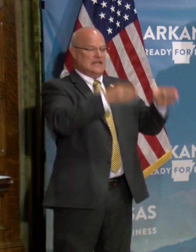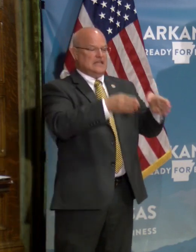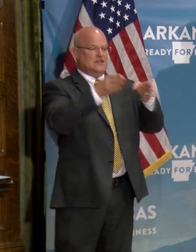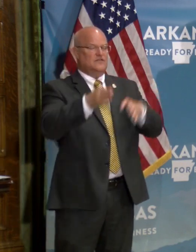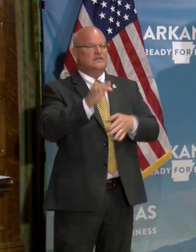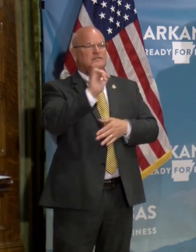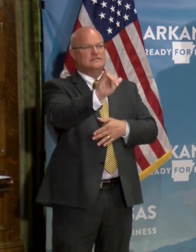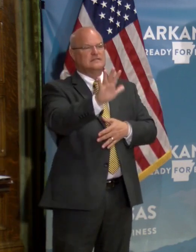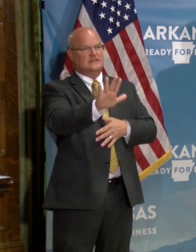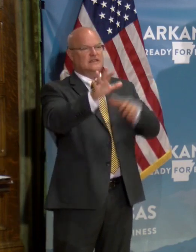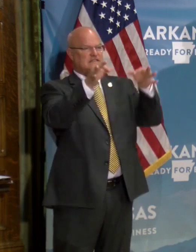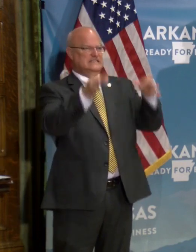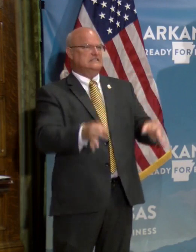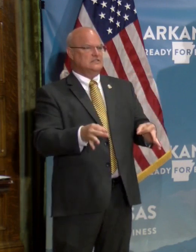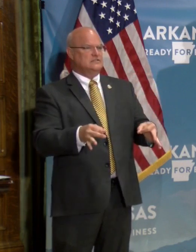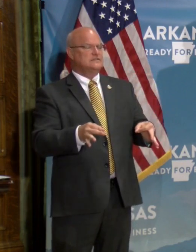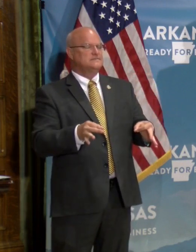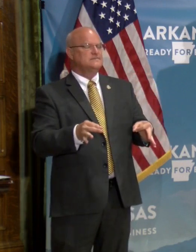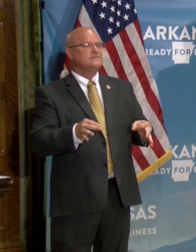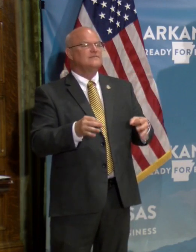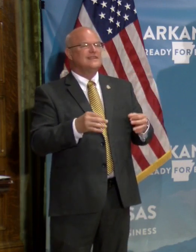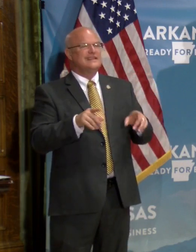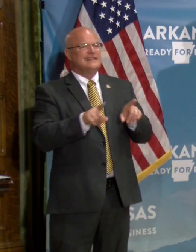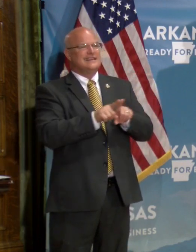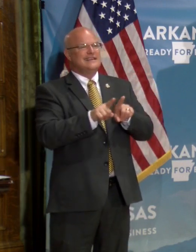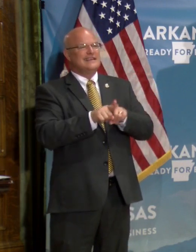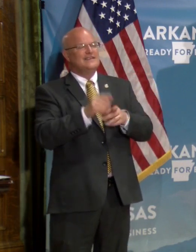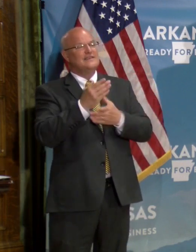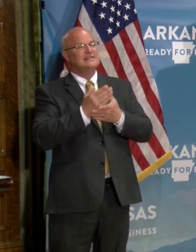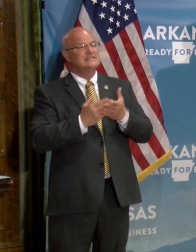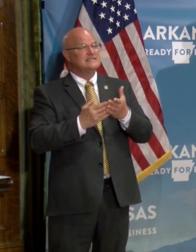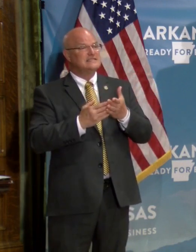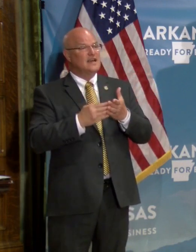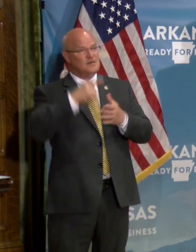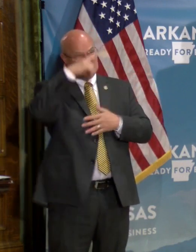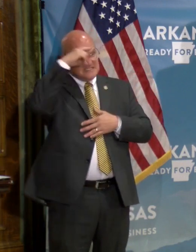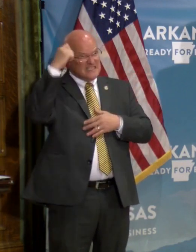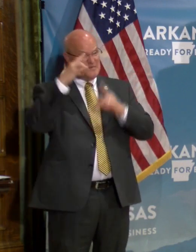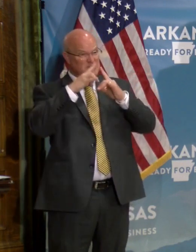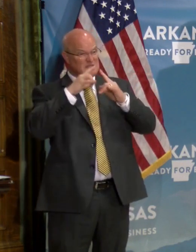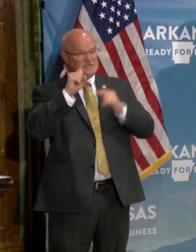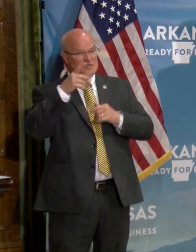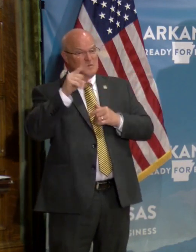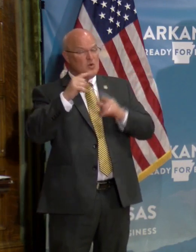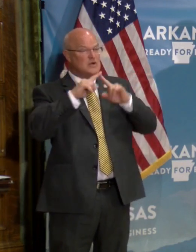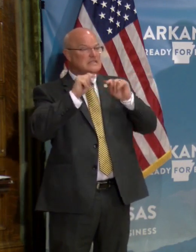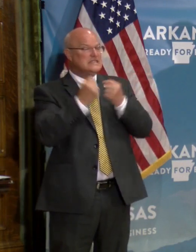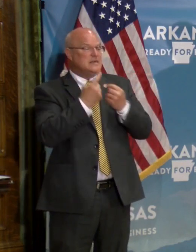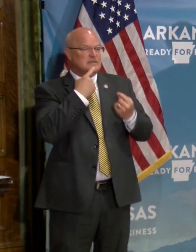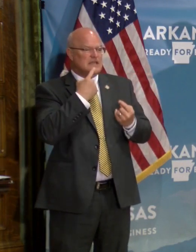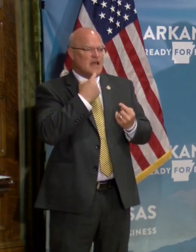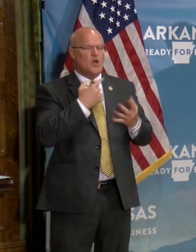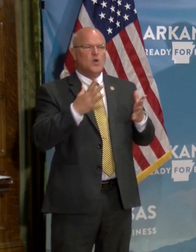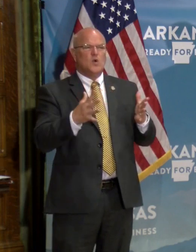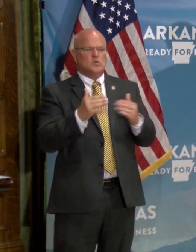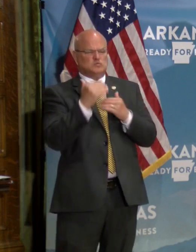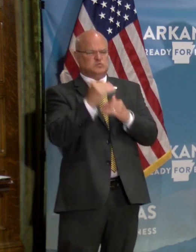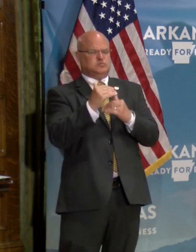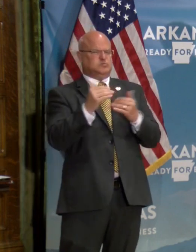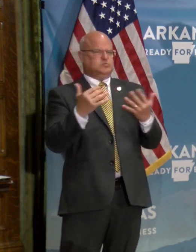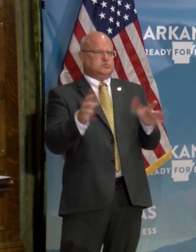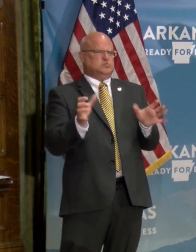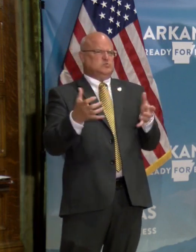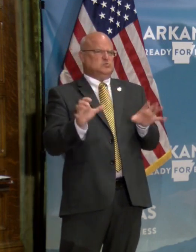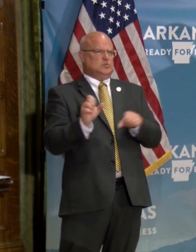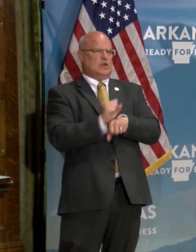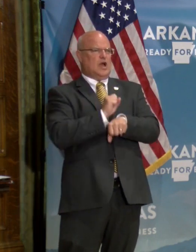are still going to make their decisions. And even some, uh, summer sports teams might say, uh, this is too restrictive. We